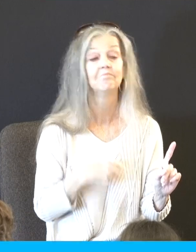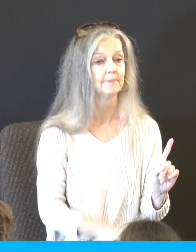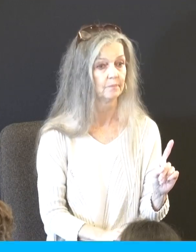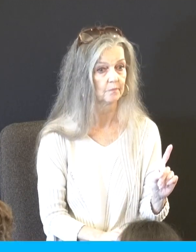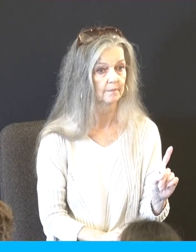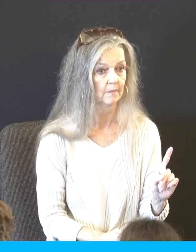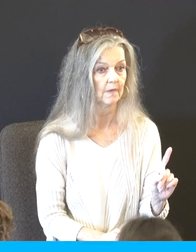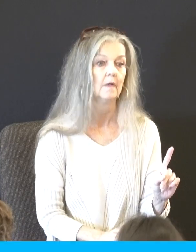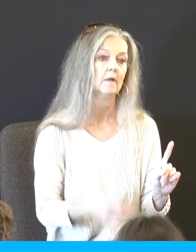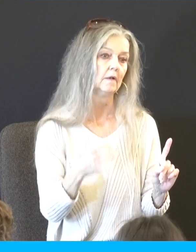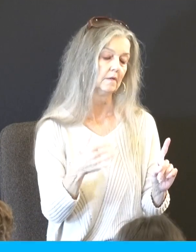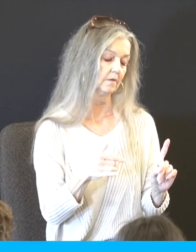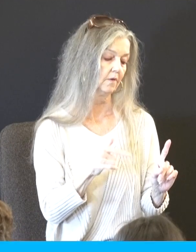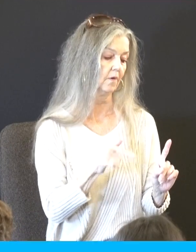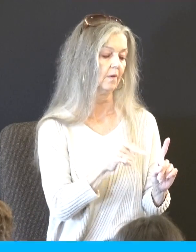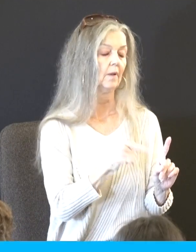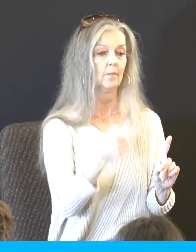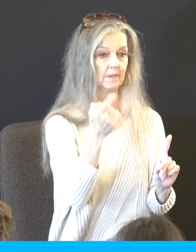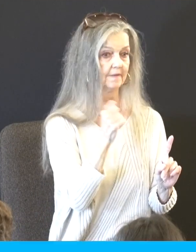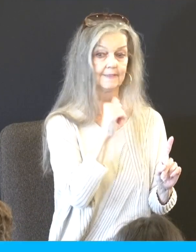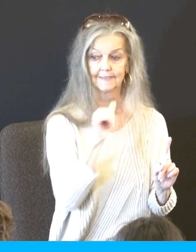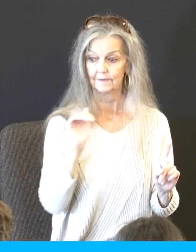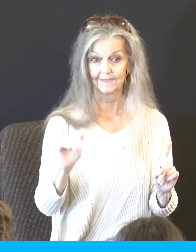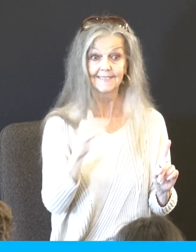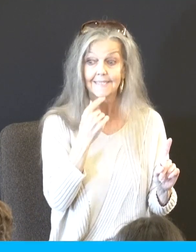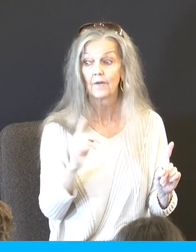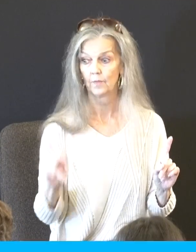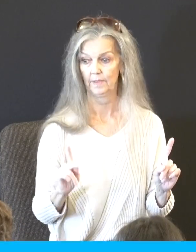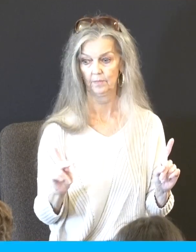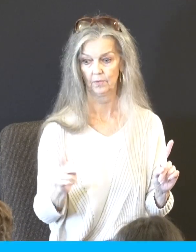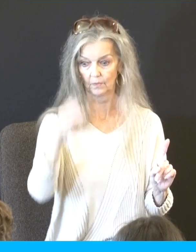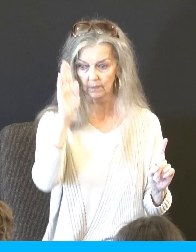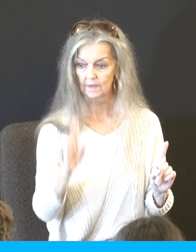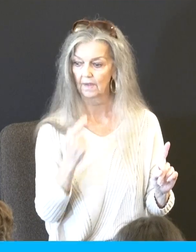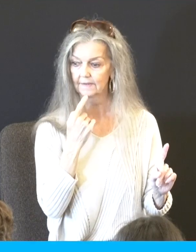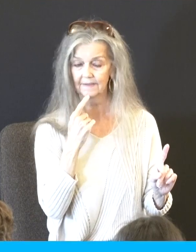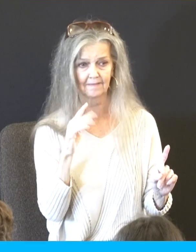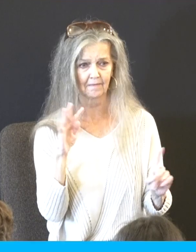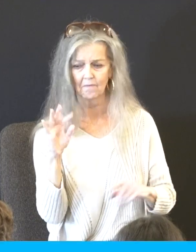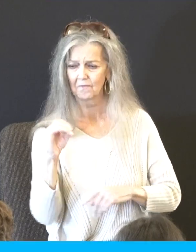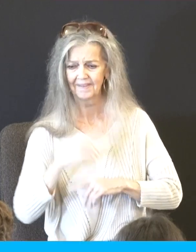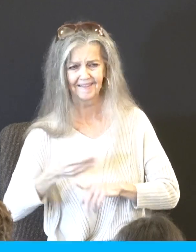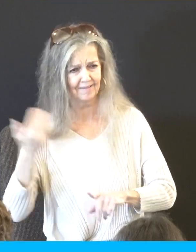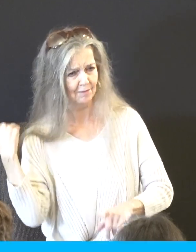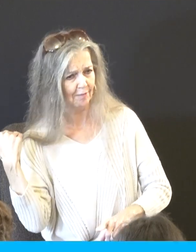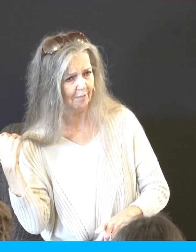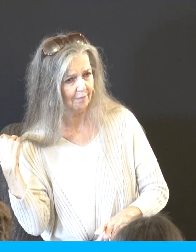So by not giving to the people a reminder of what God said just 40 days before and a rather overwhelming multimedia experience which they have none of that.